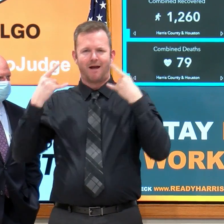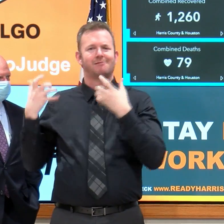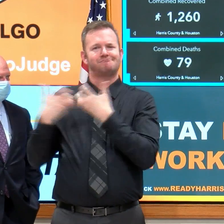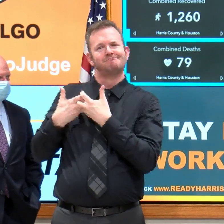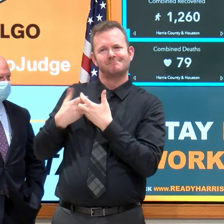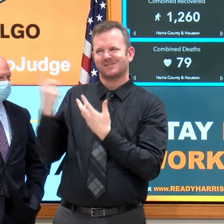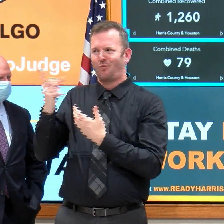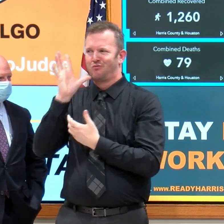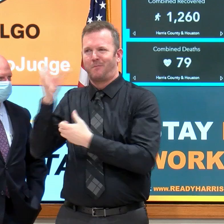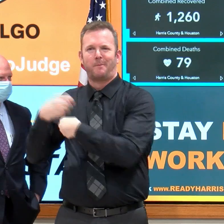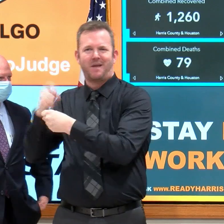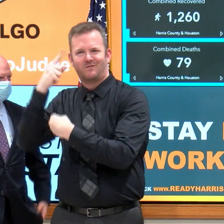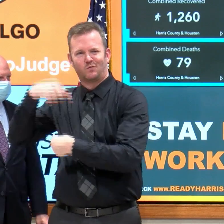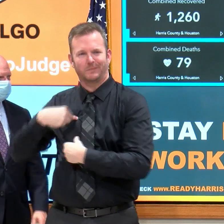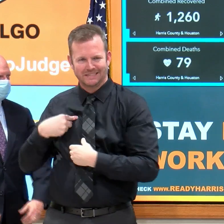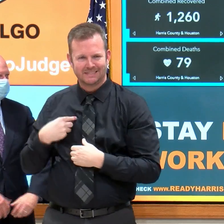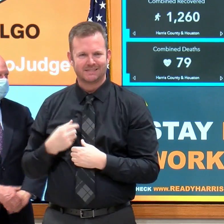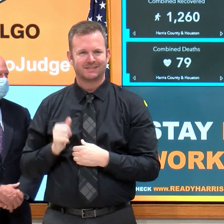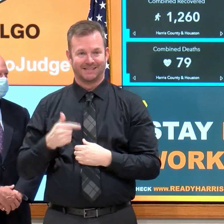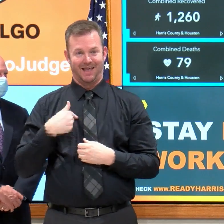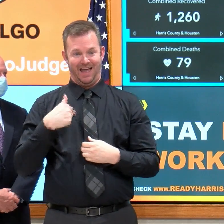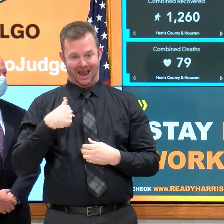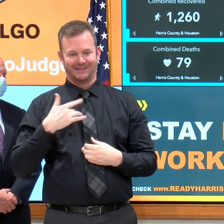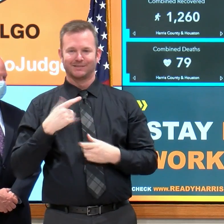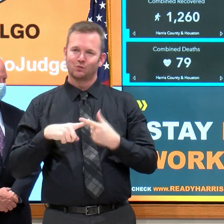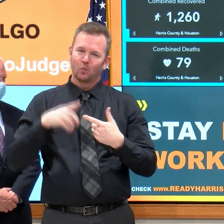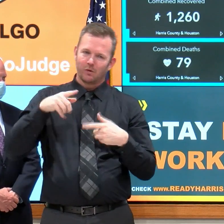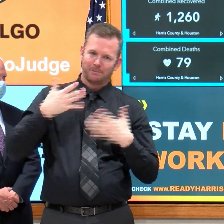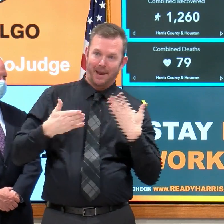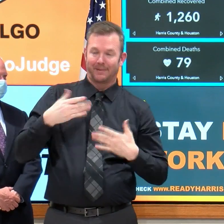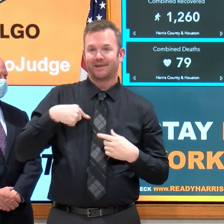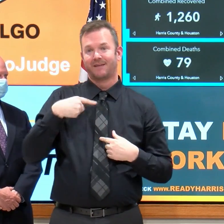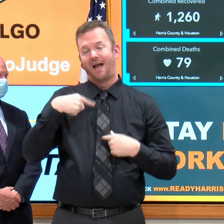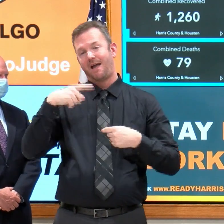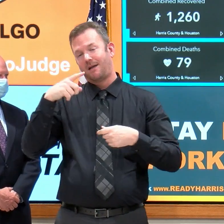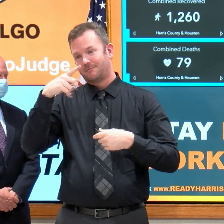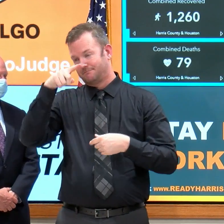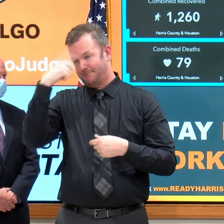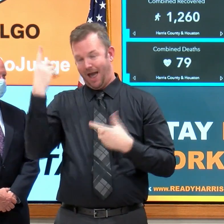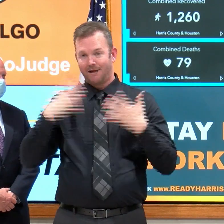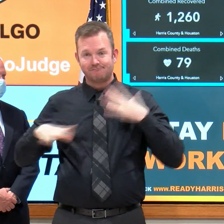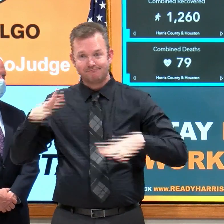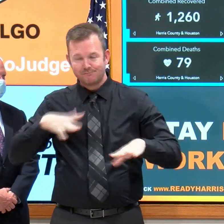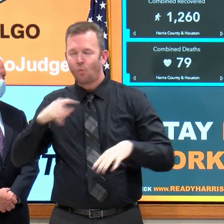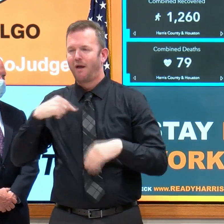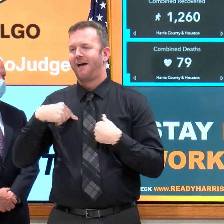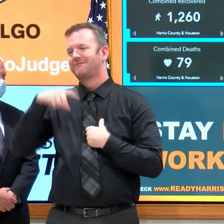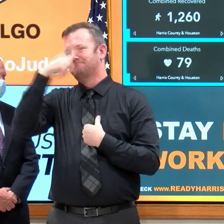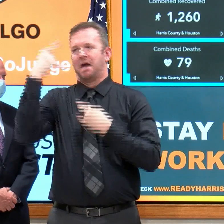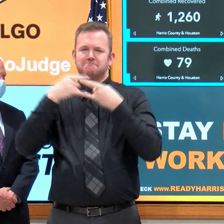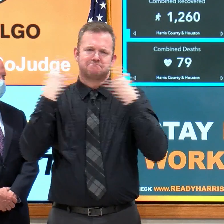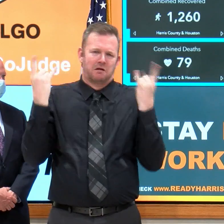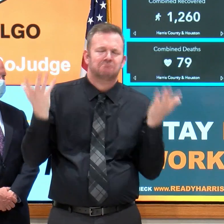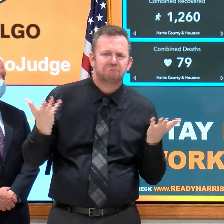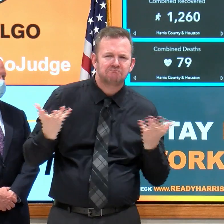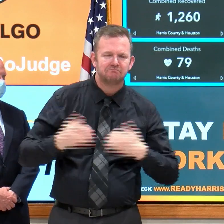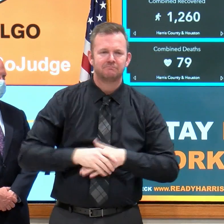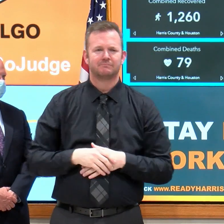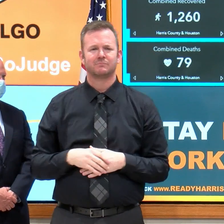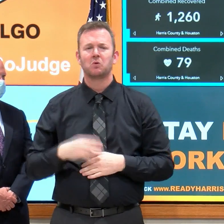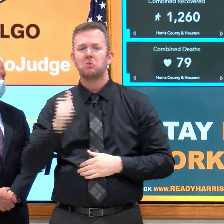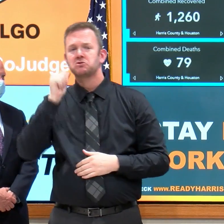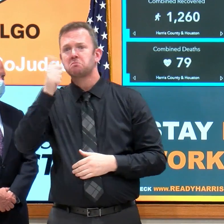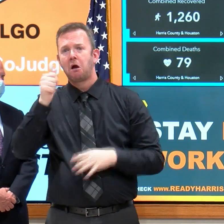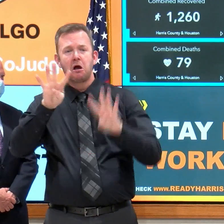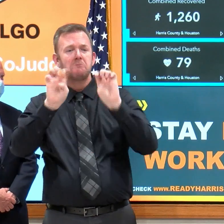was adorned in black, and I had a black face covering. Tomorrow, it may be, who knows, could